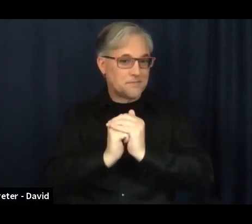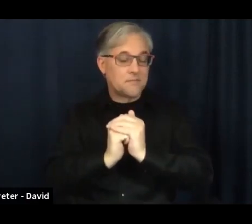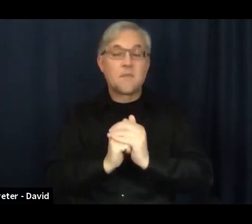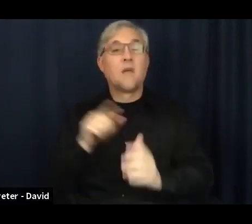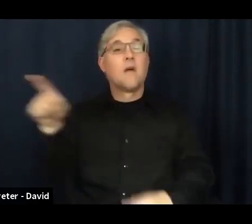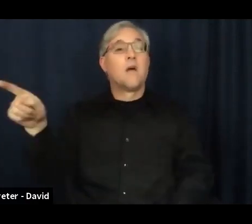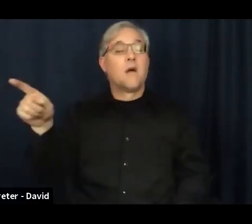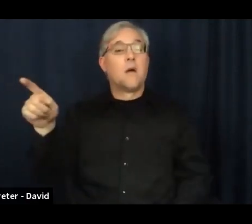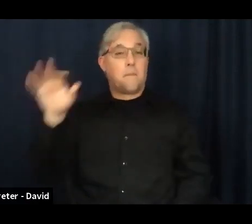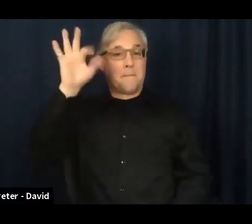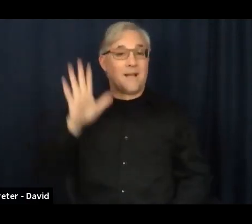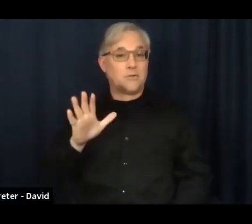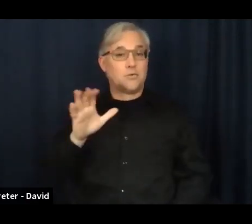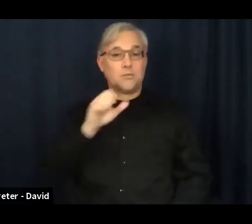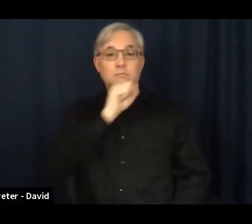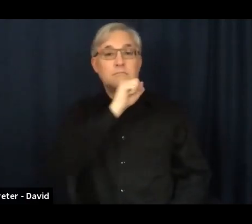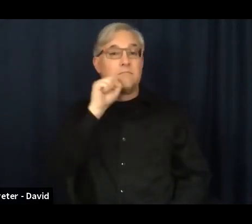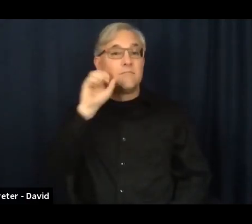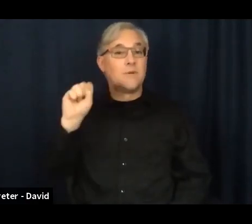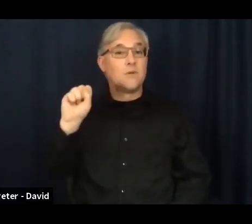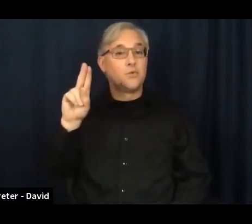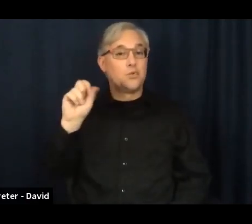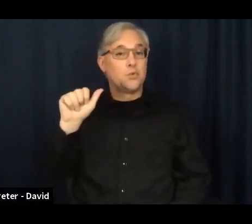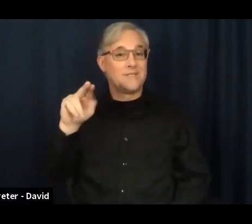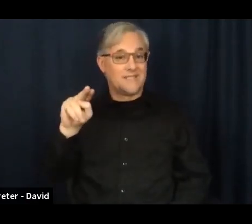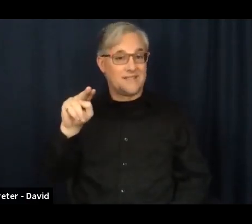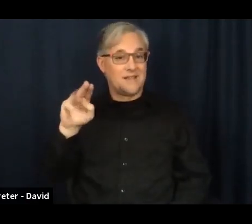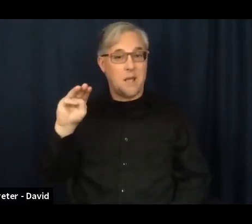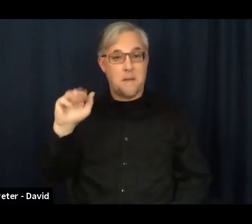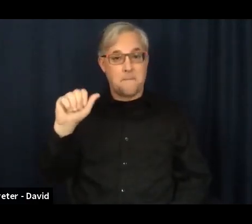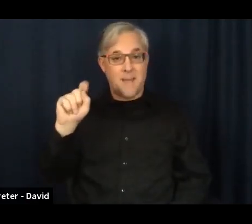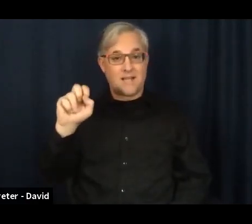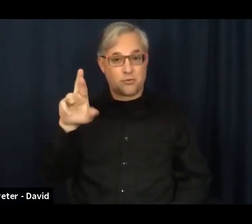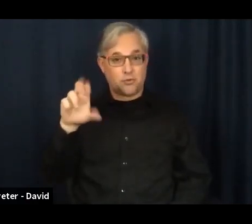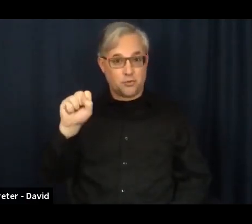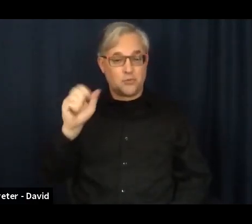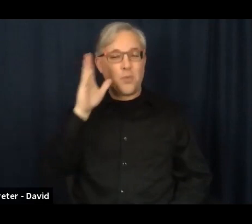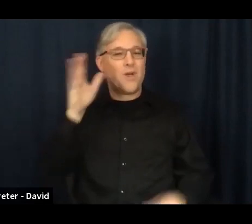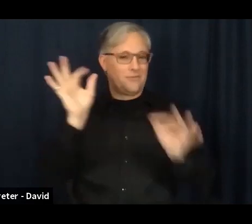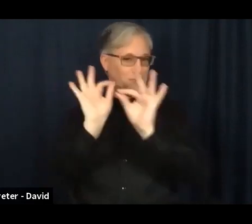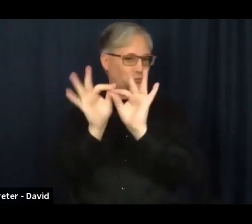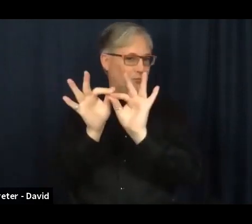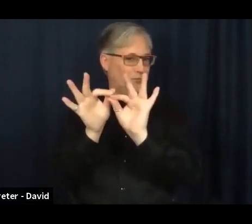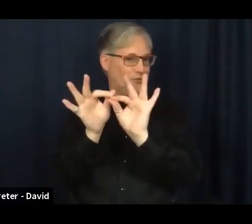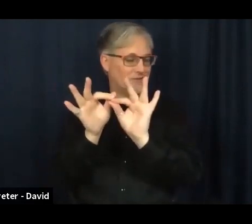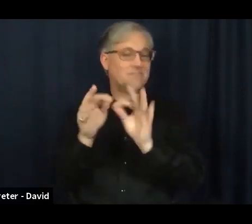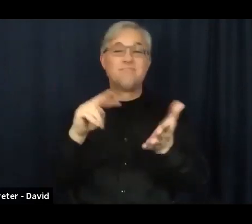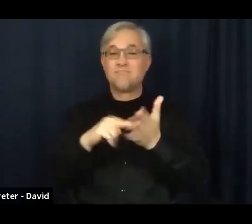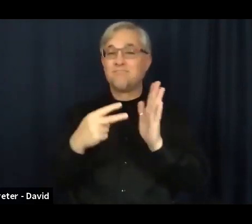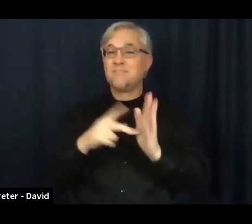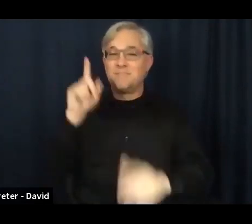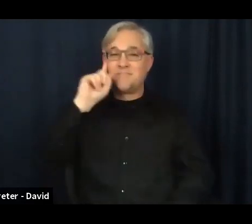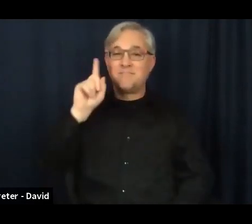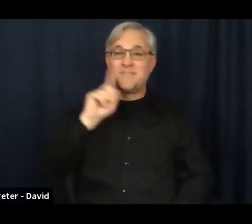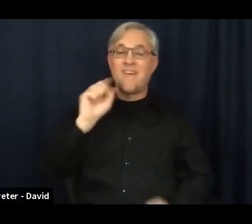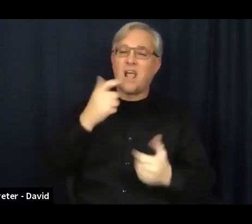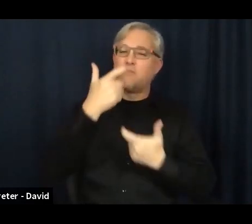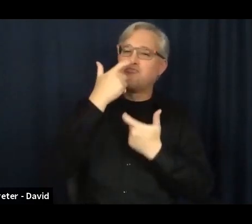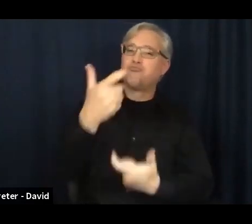Masters. And so it's fully accessible for us here at Bread of Life. I just wanted to let you know that you